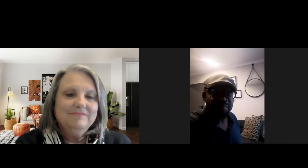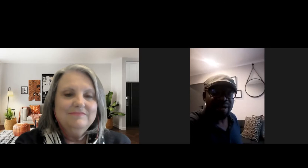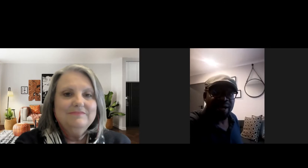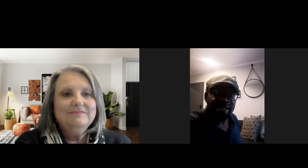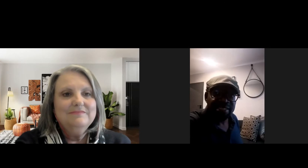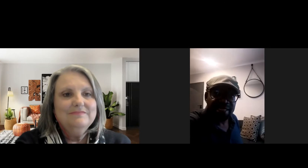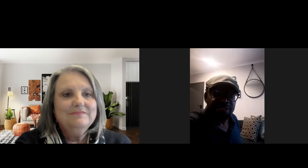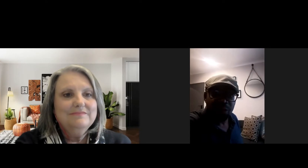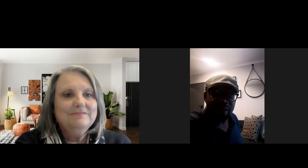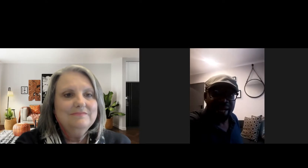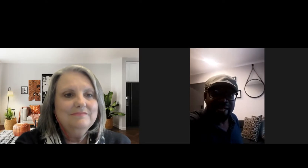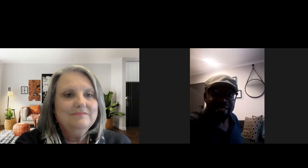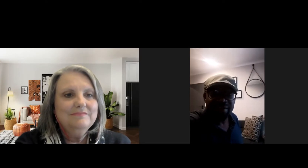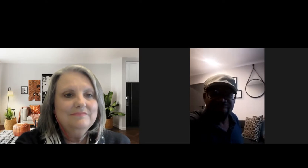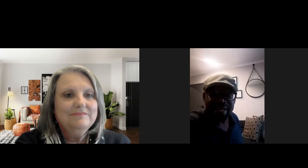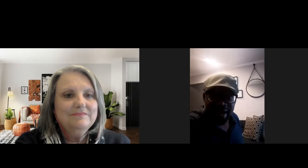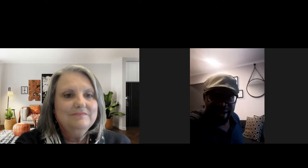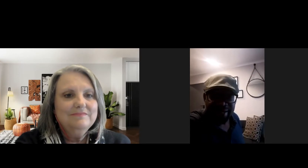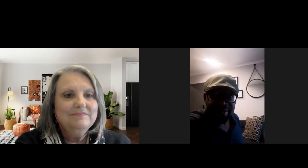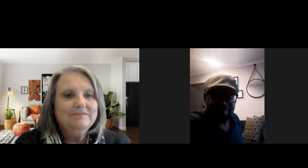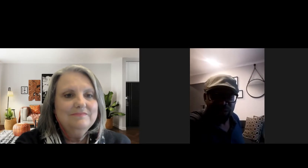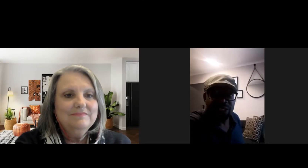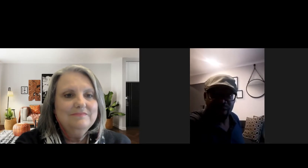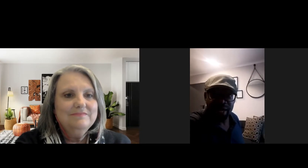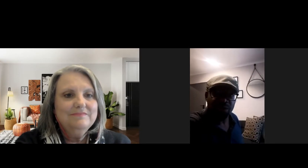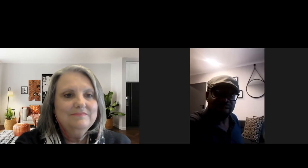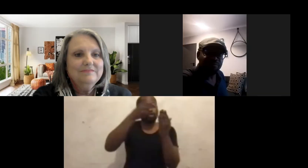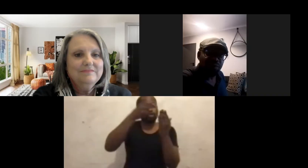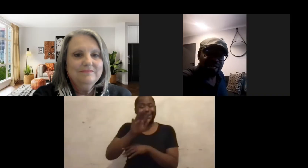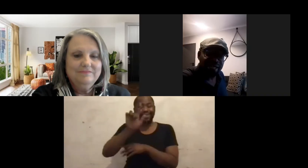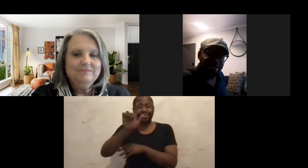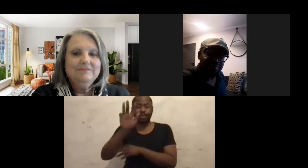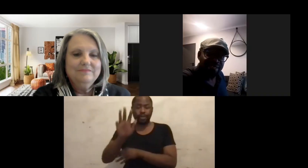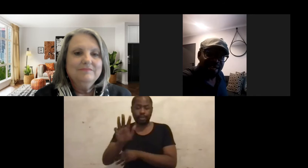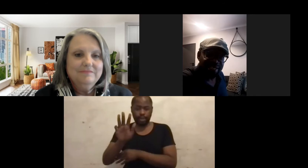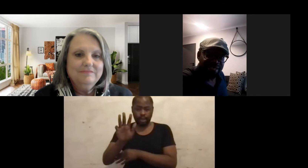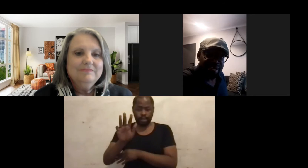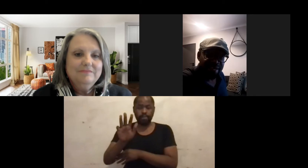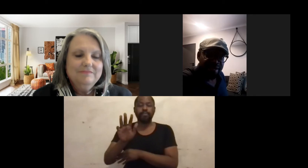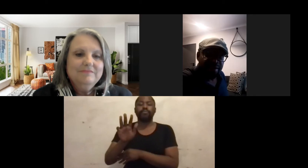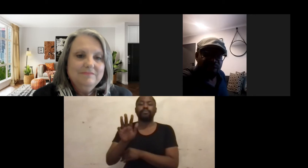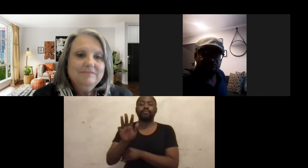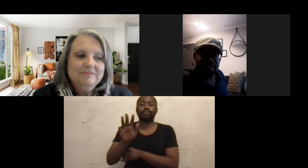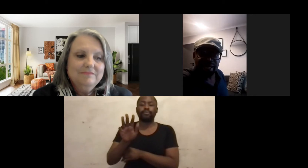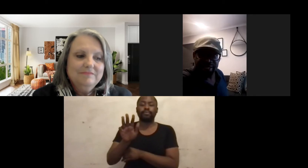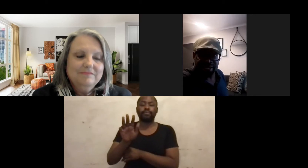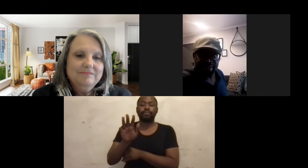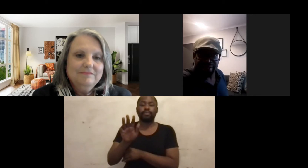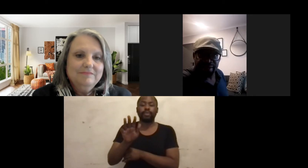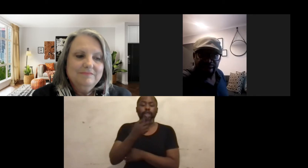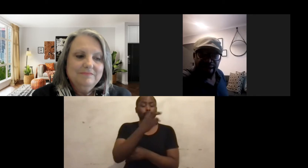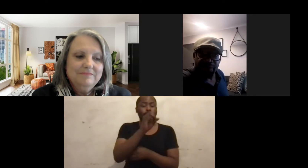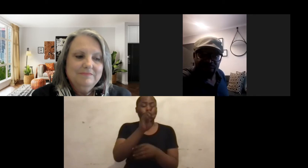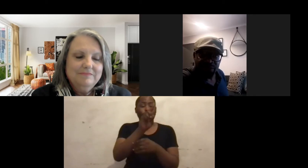remember, I started drawing in 1979, which is why it's called the 40th Anniversary Issei. So in 2019,